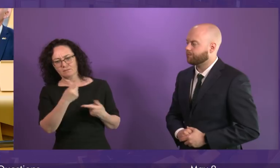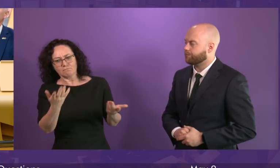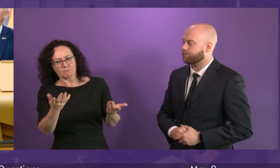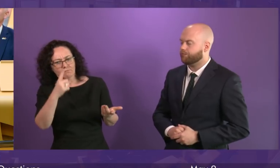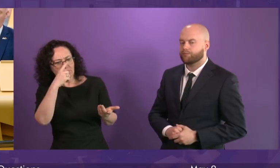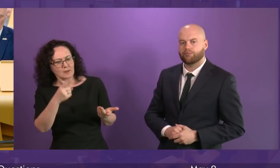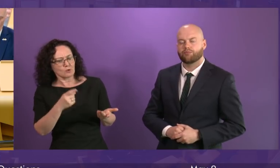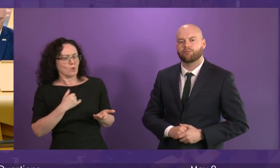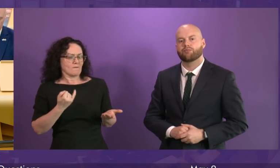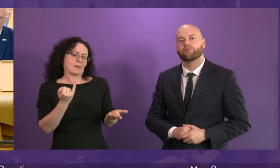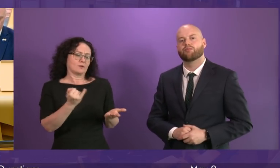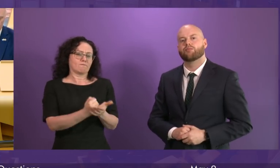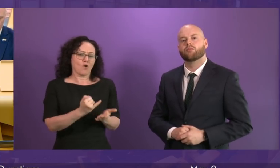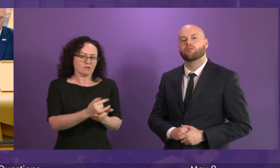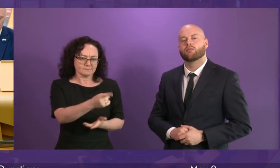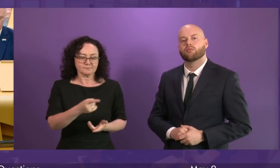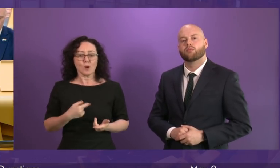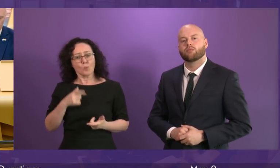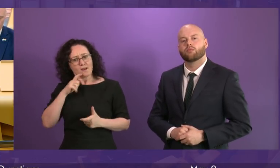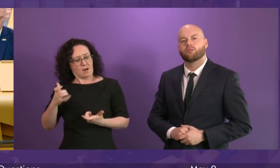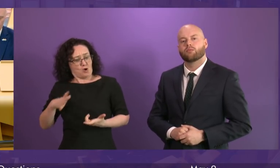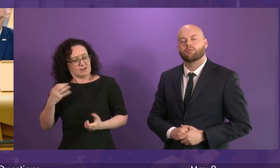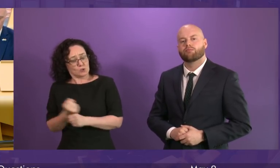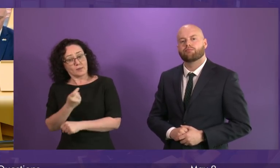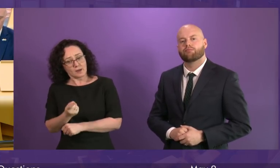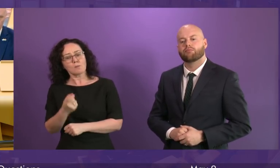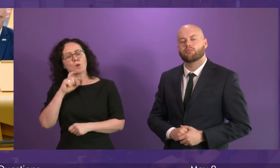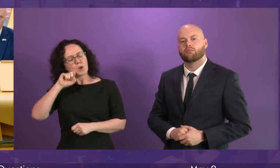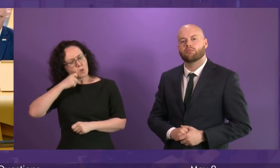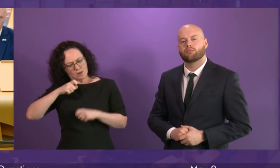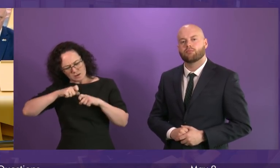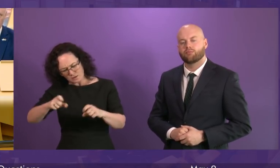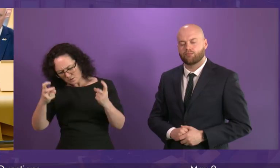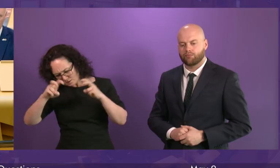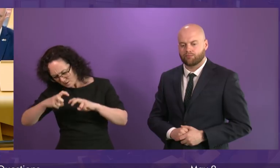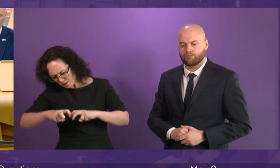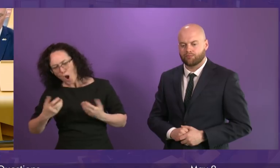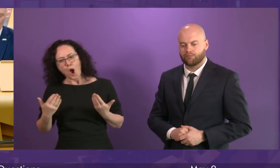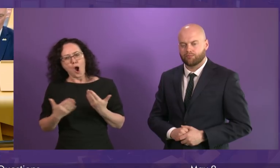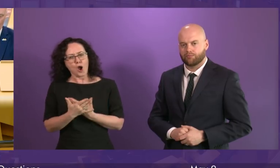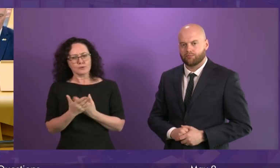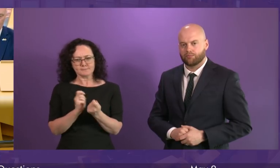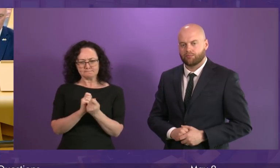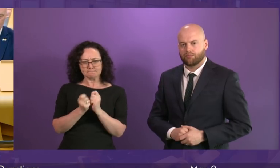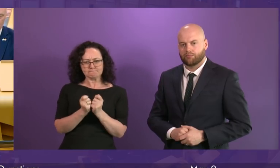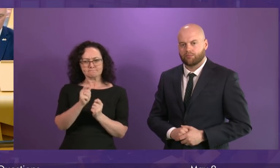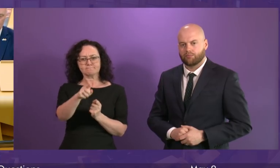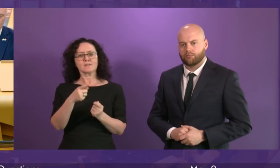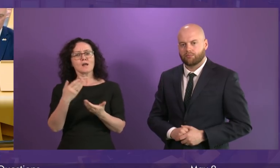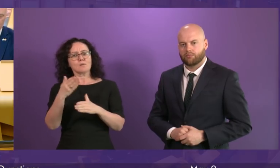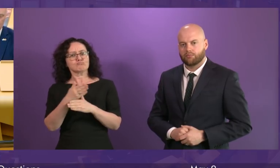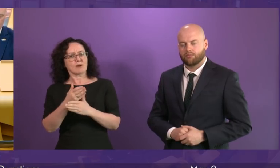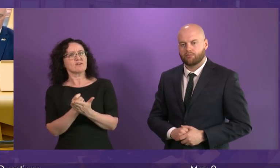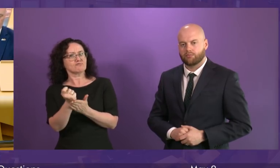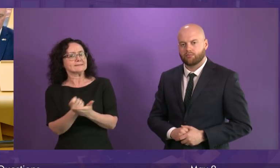pressure zones was the way forward. will continue to look at whether that is appropriate and satisfactory. where further action is required, we will consider